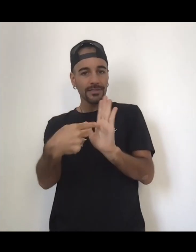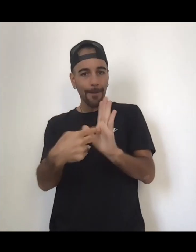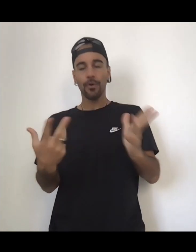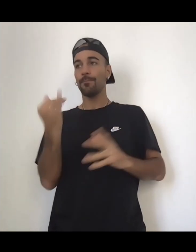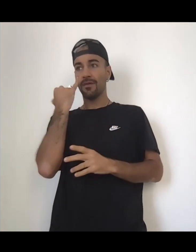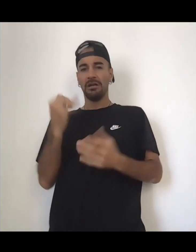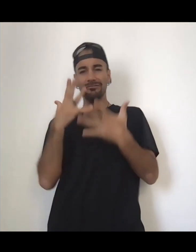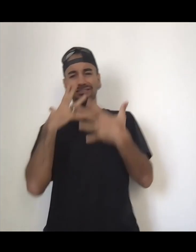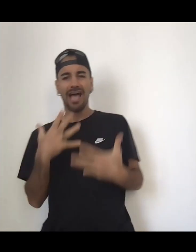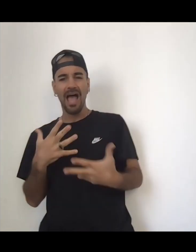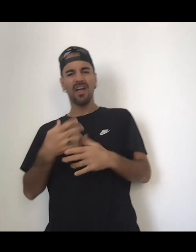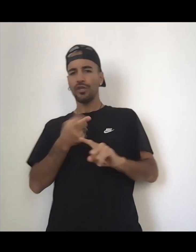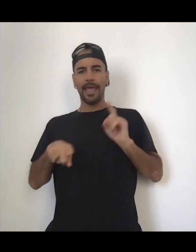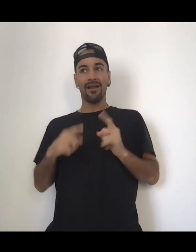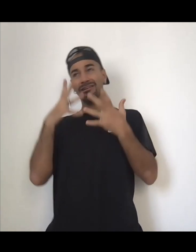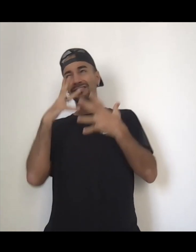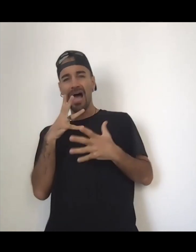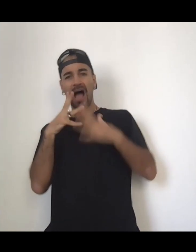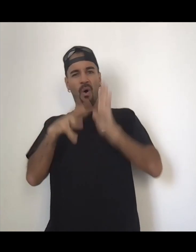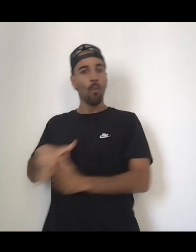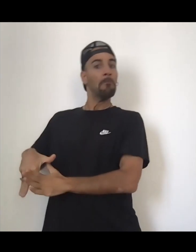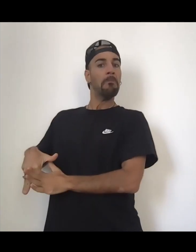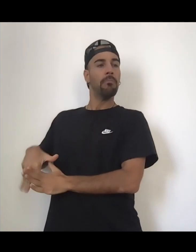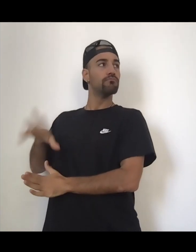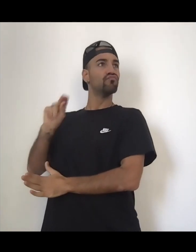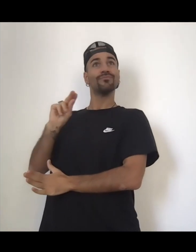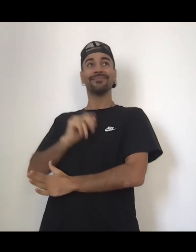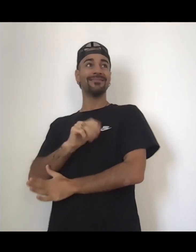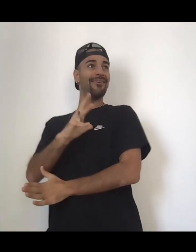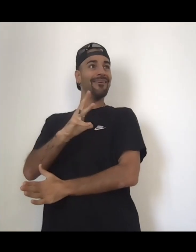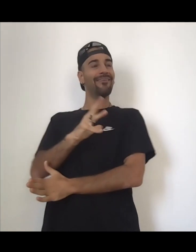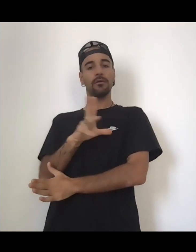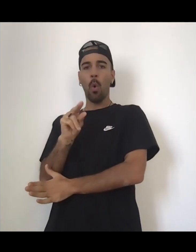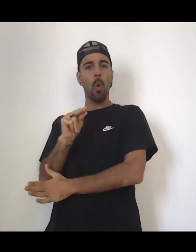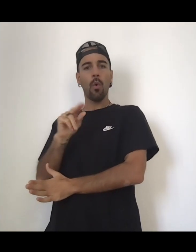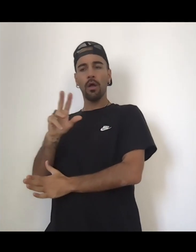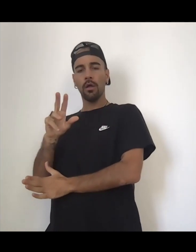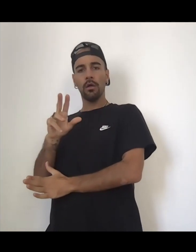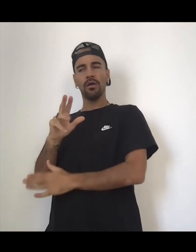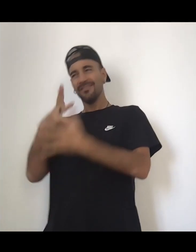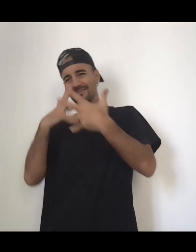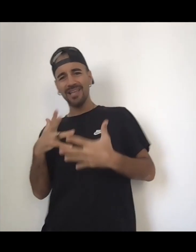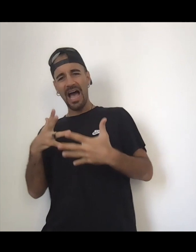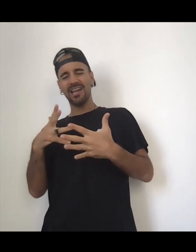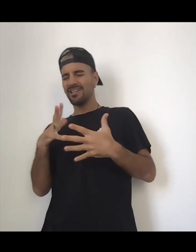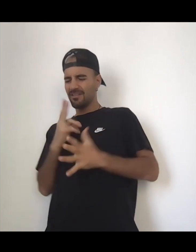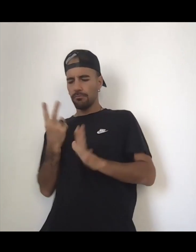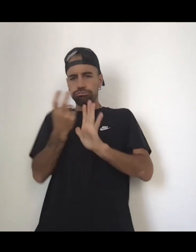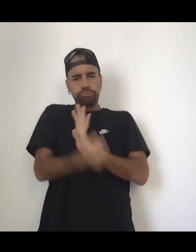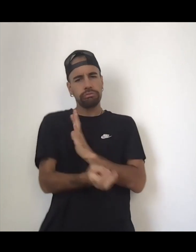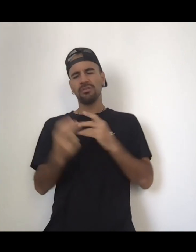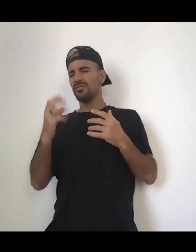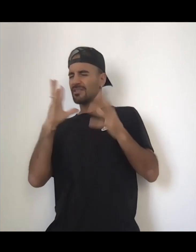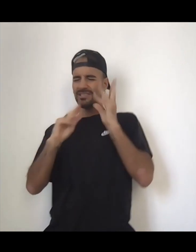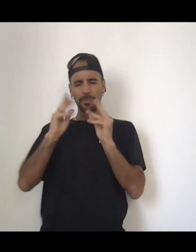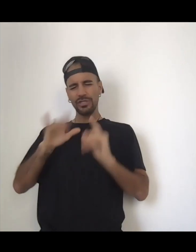on the other side, you'll have this, like, wow. Oh, that was actually such a nice deep breath, too. I love a good deep breath. I